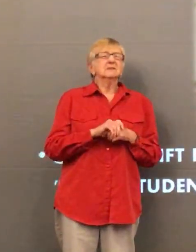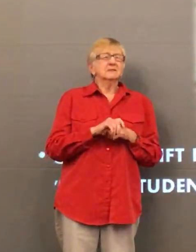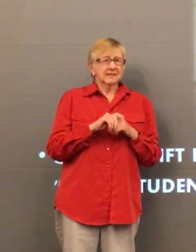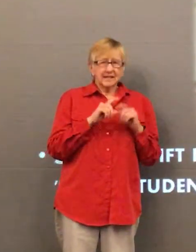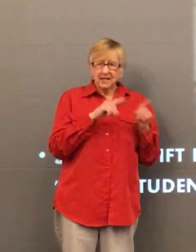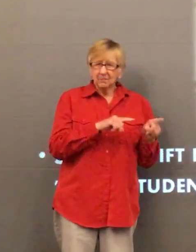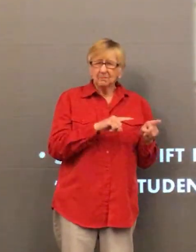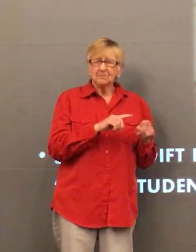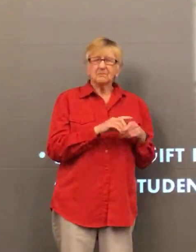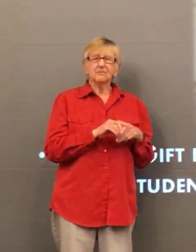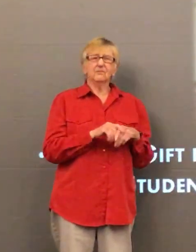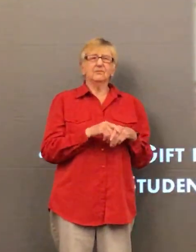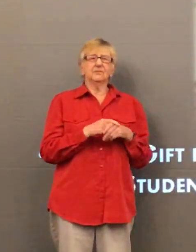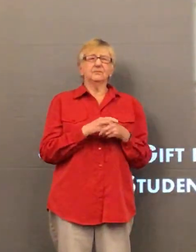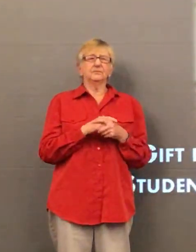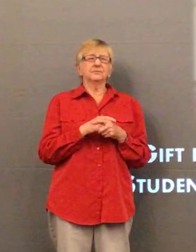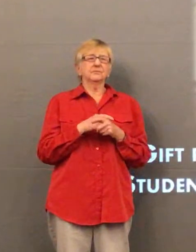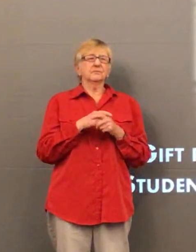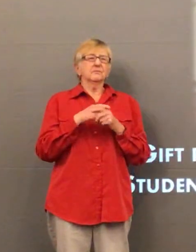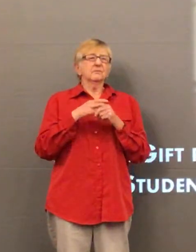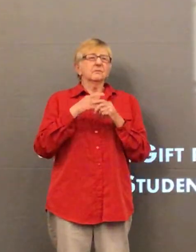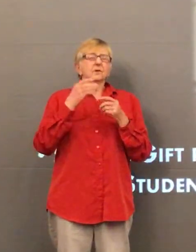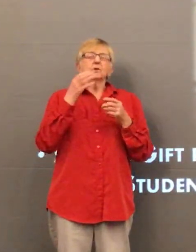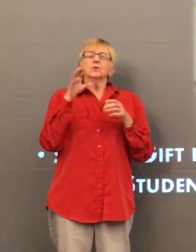be dawn